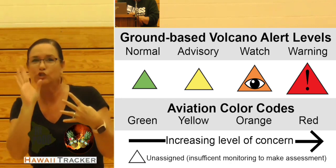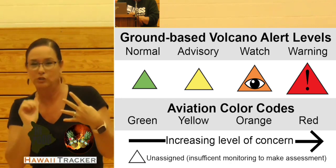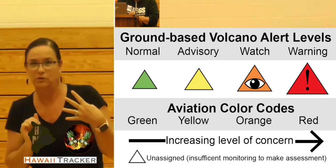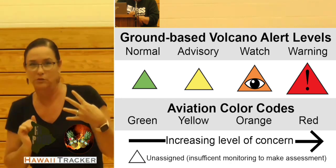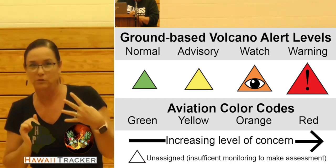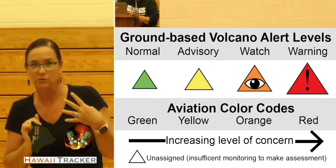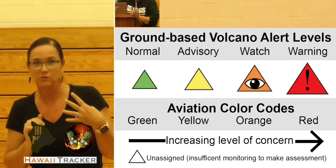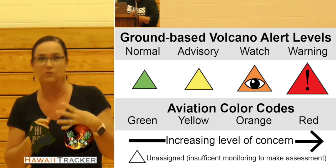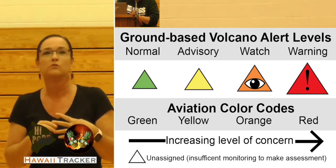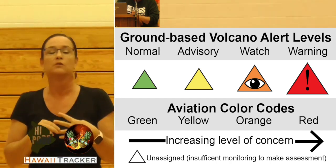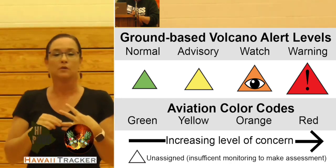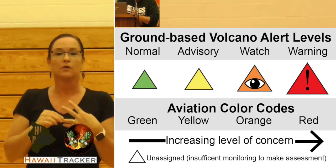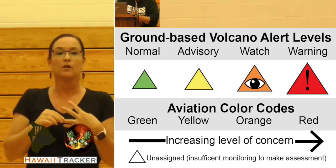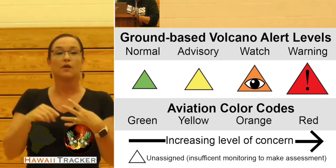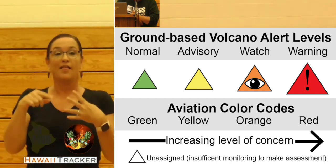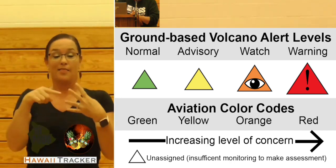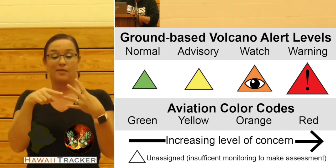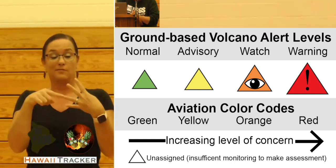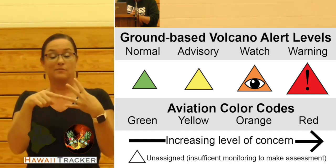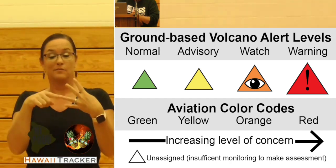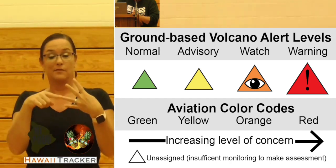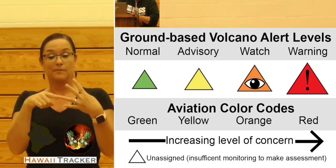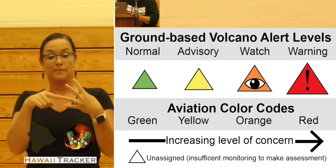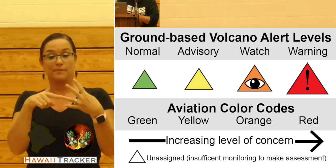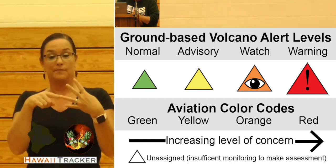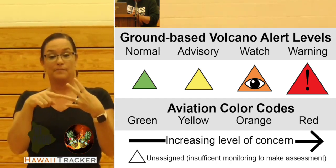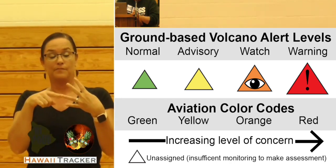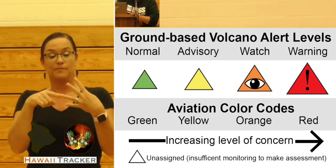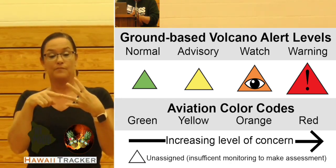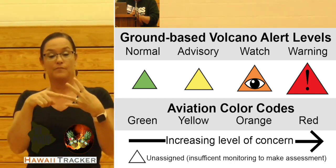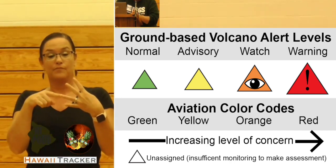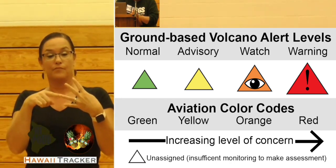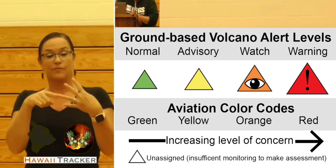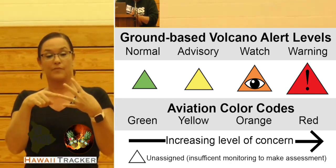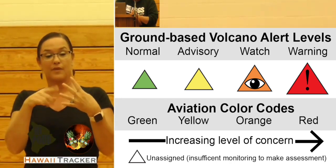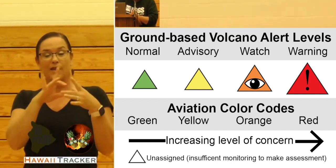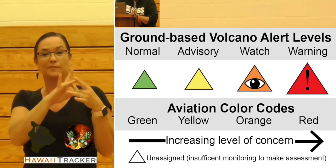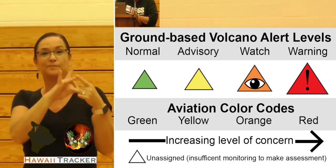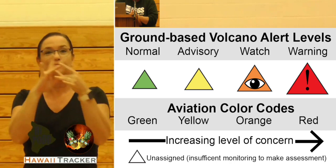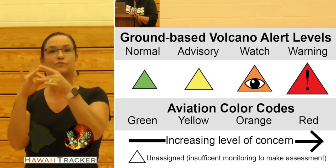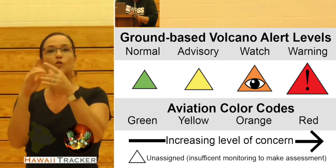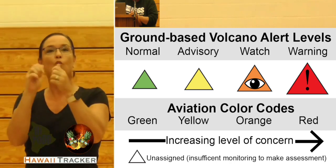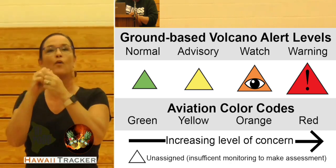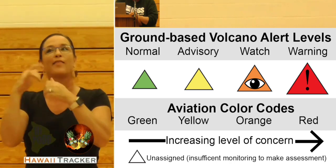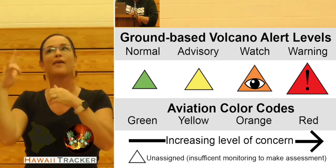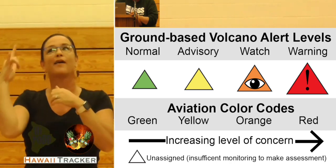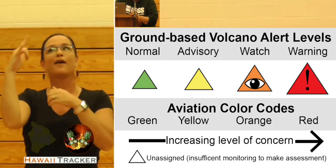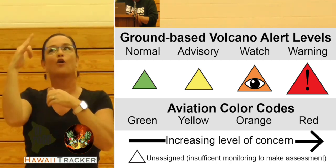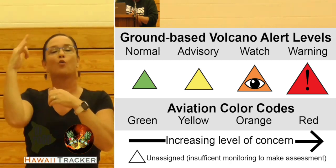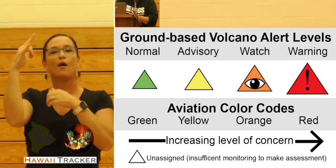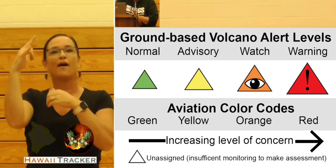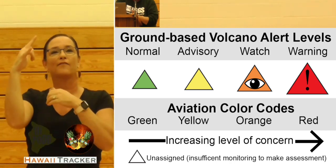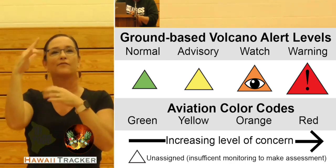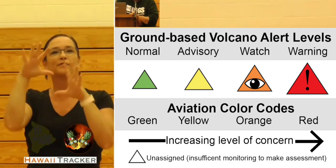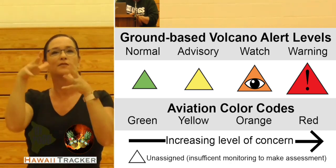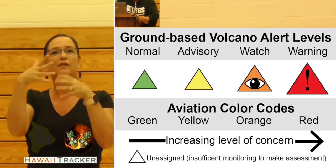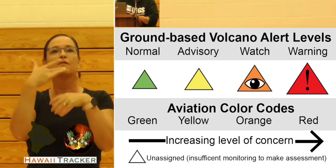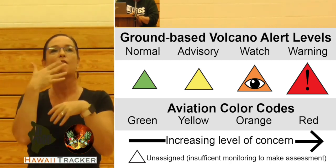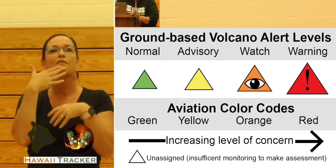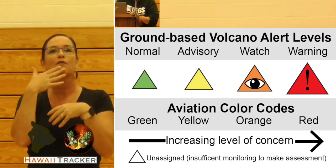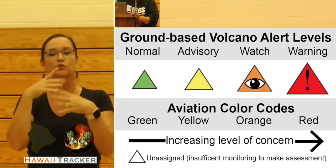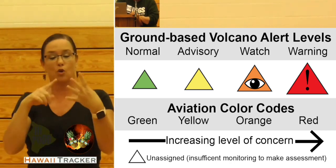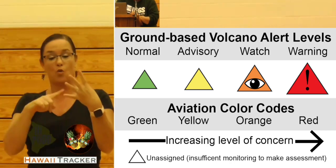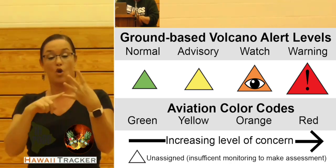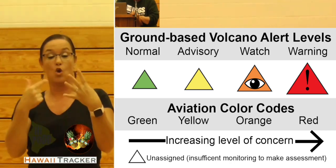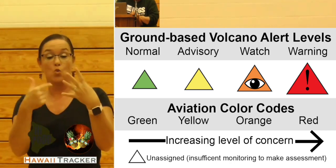and this advisory status, it also goes along with an aircraft aviation set of colors, so normal would